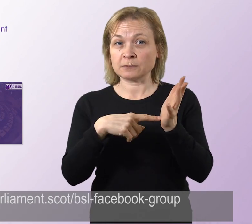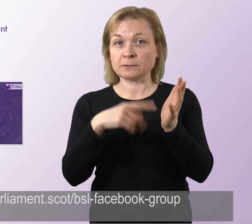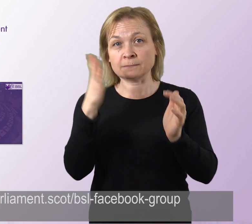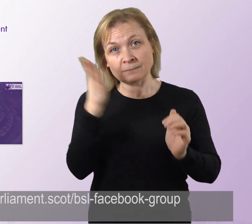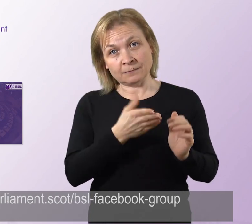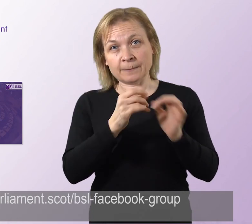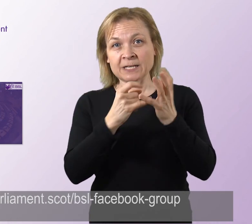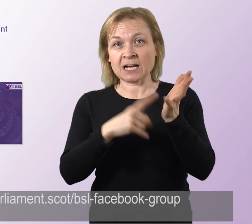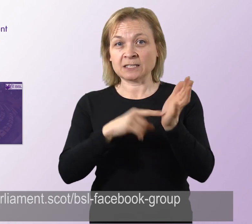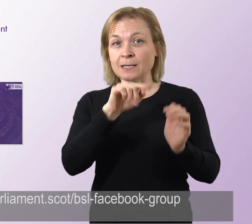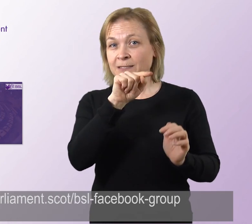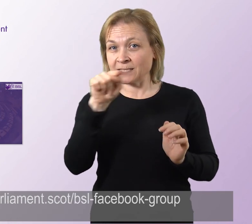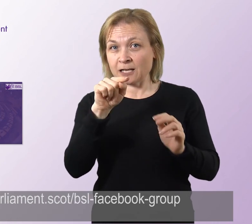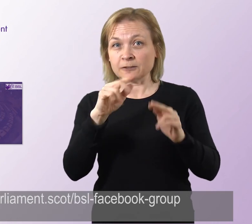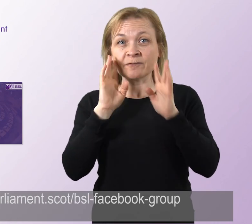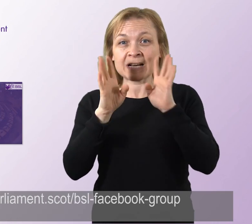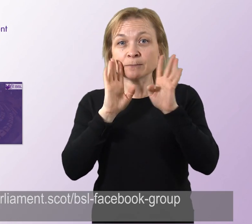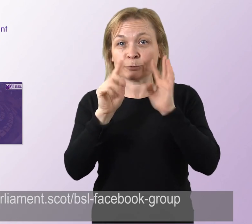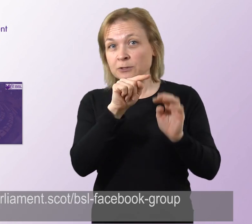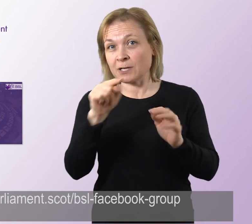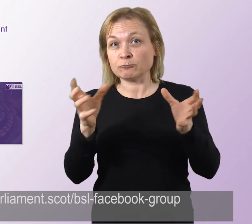slash BSL Facebook group